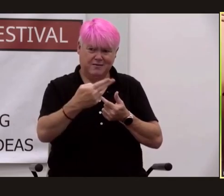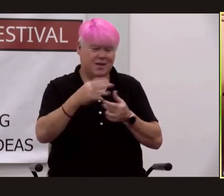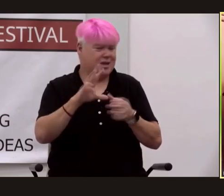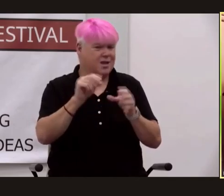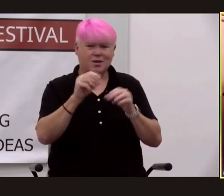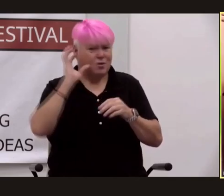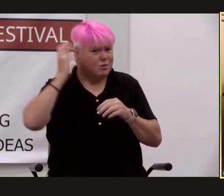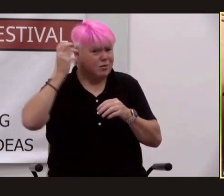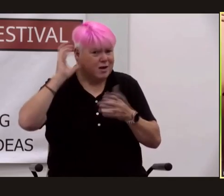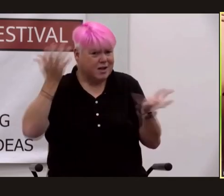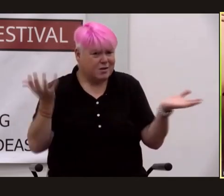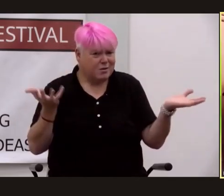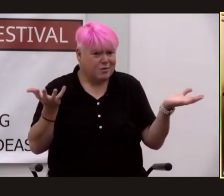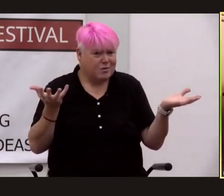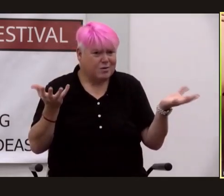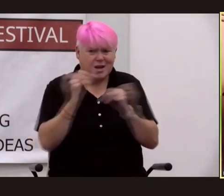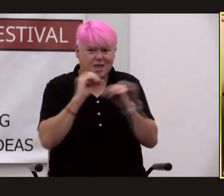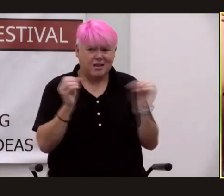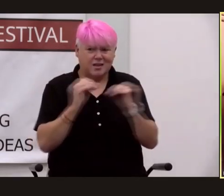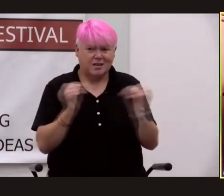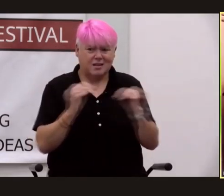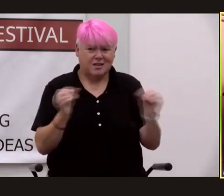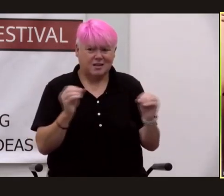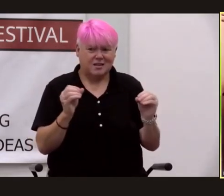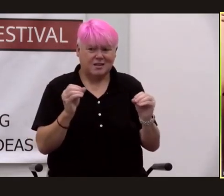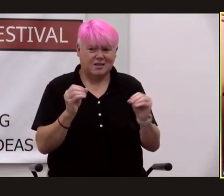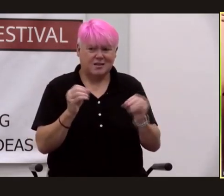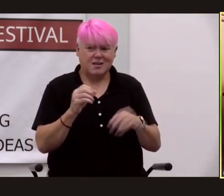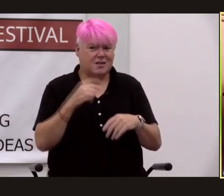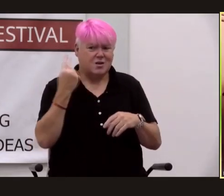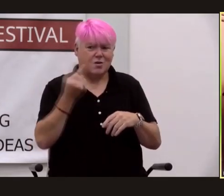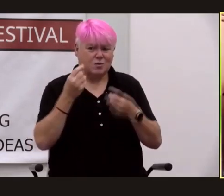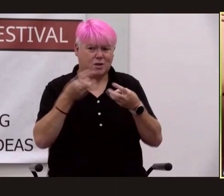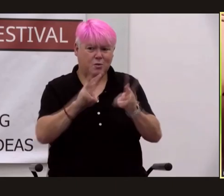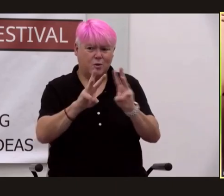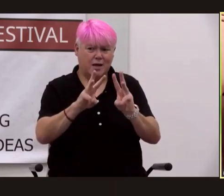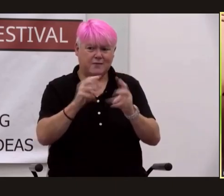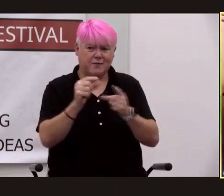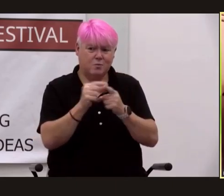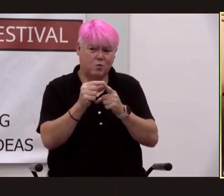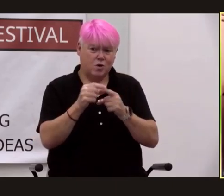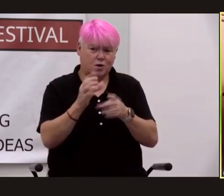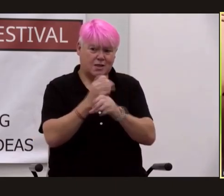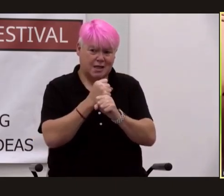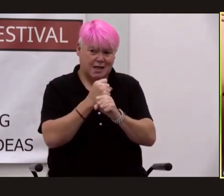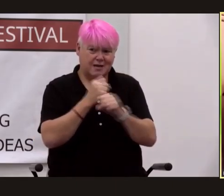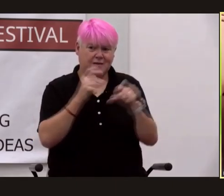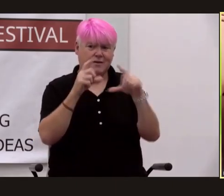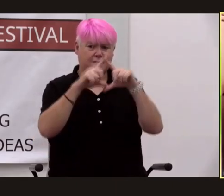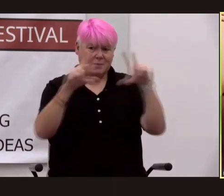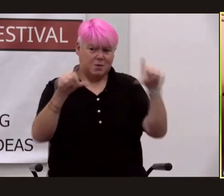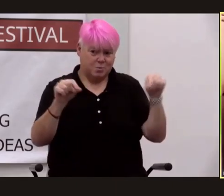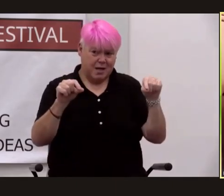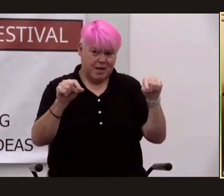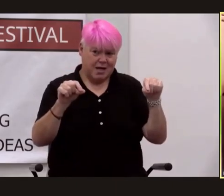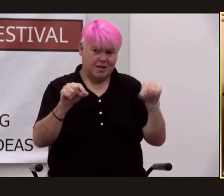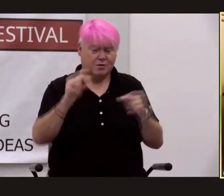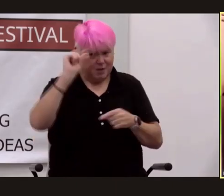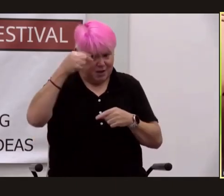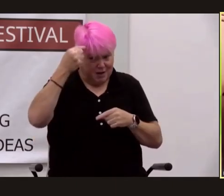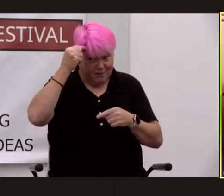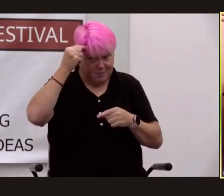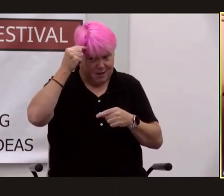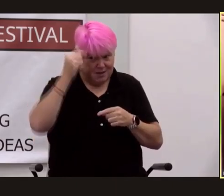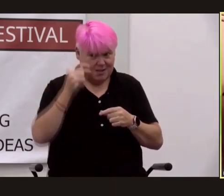stations this is 1945 the only way for word to get from hiroshima to the government the national government in